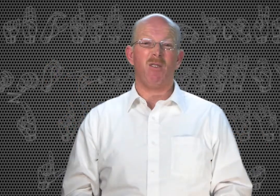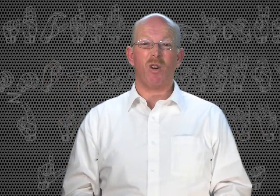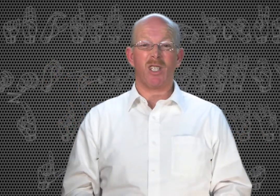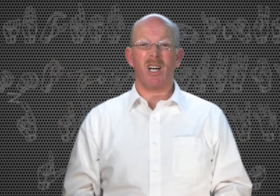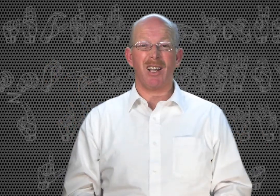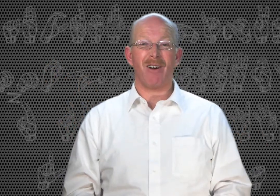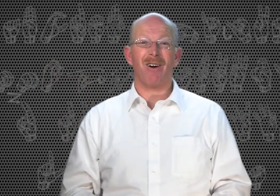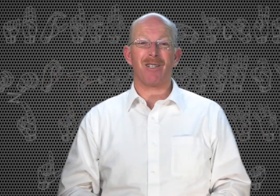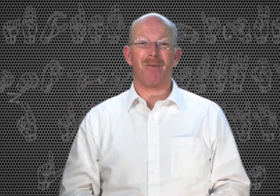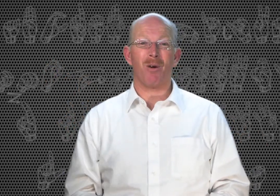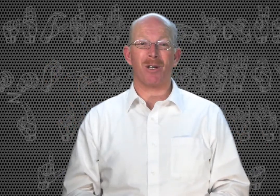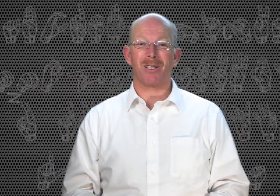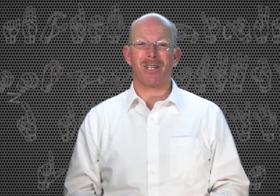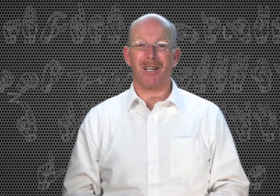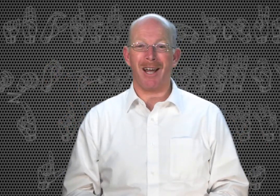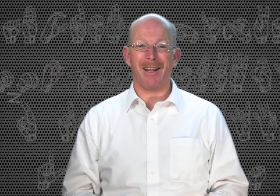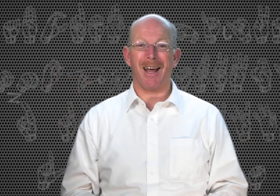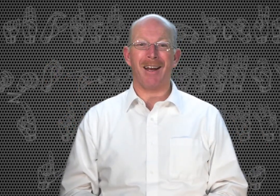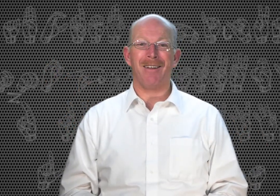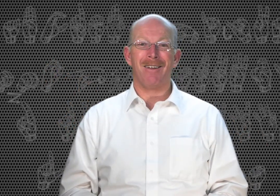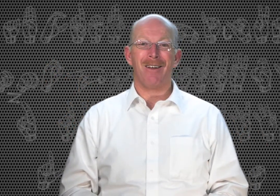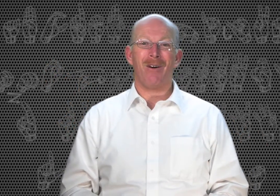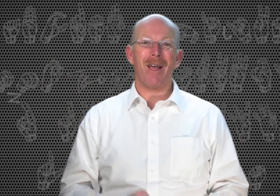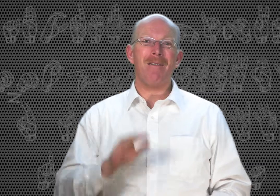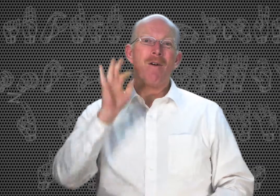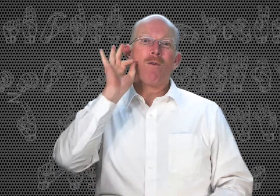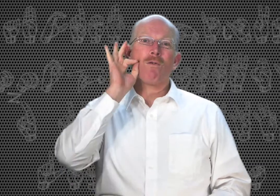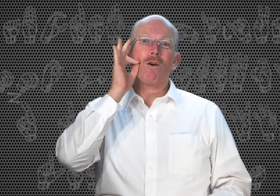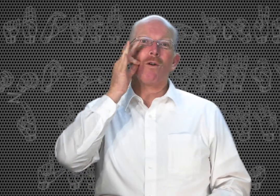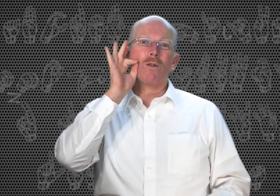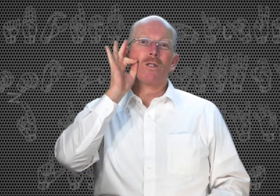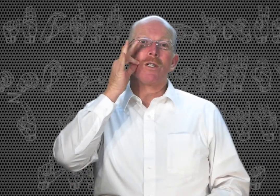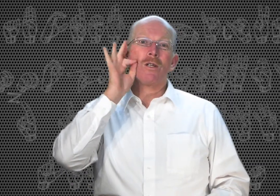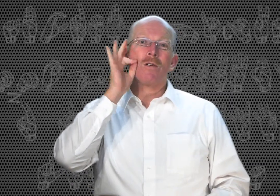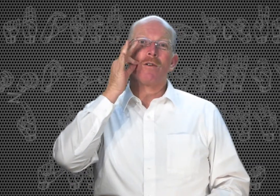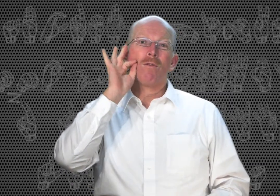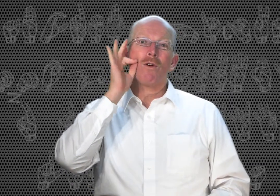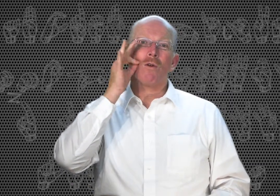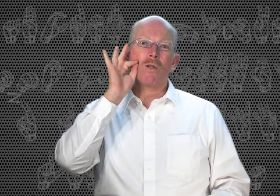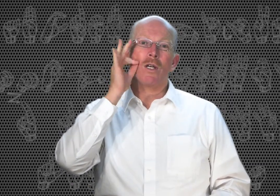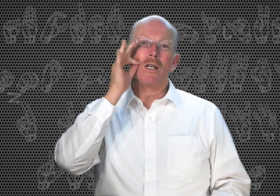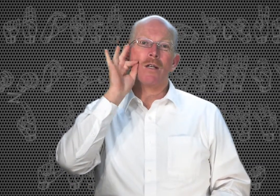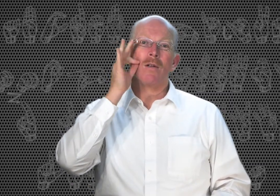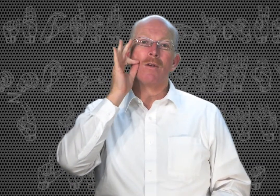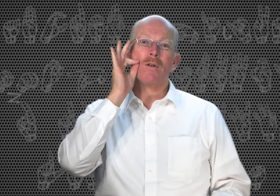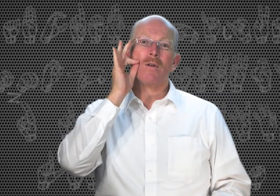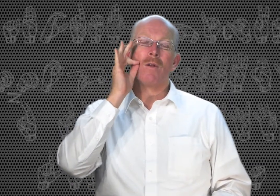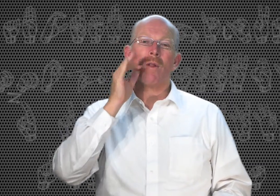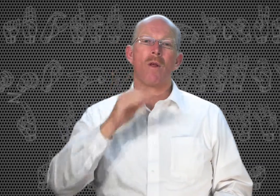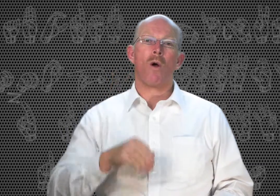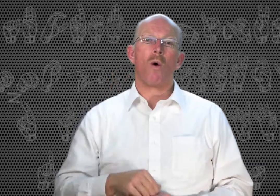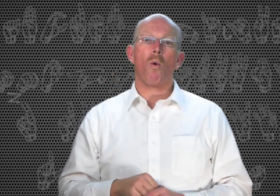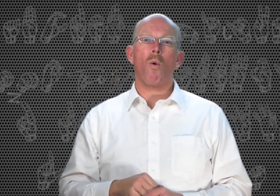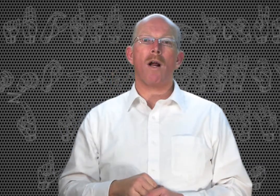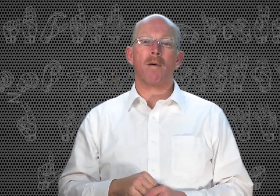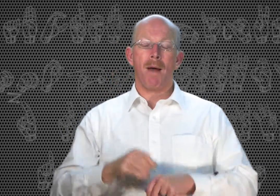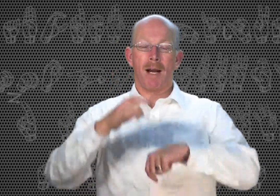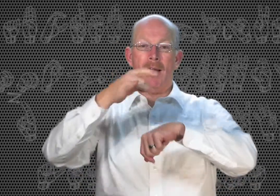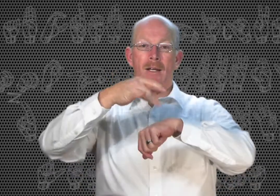Unfortunately, there are some words like that. Okay. Fruits. Fruits. Watermelon.